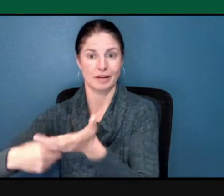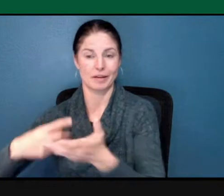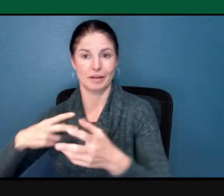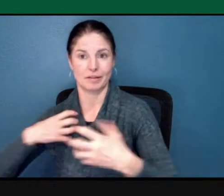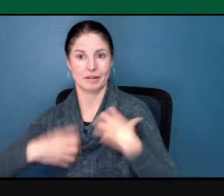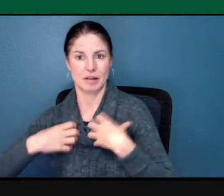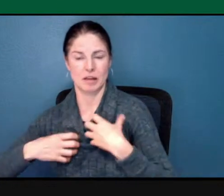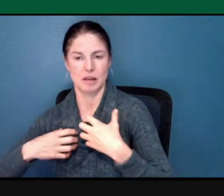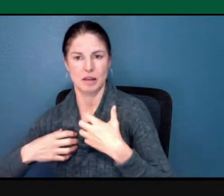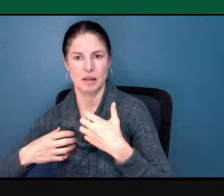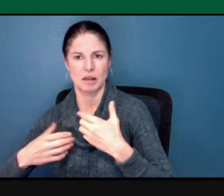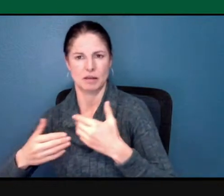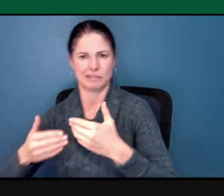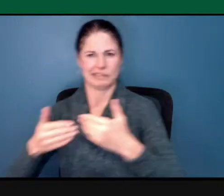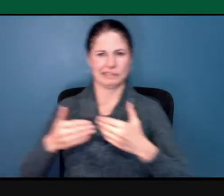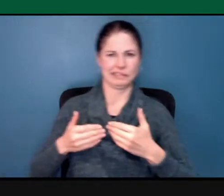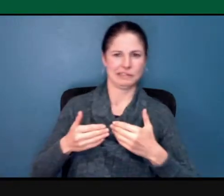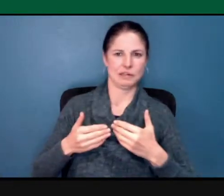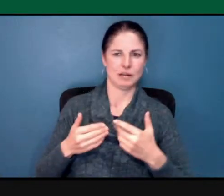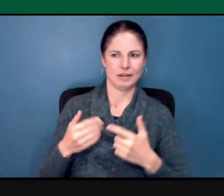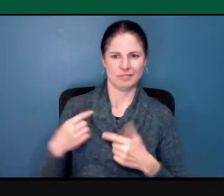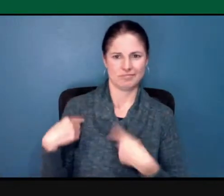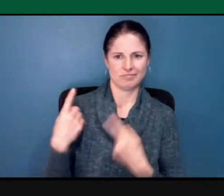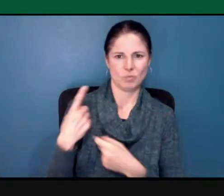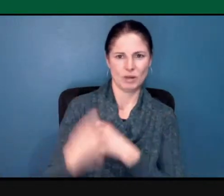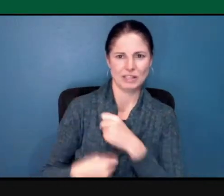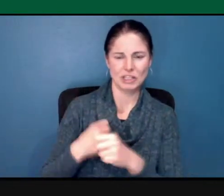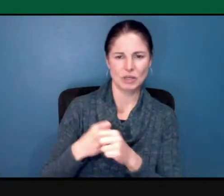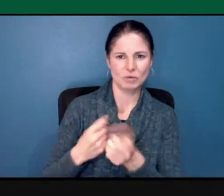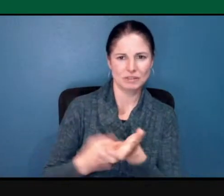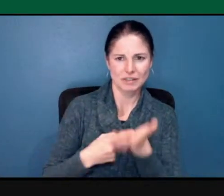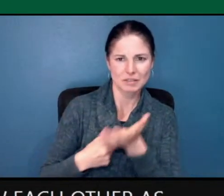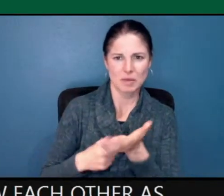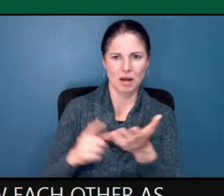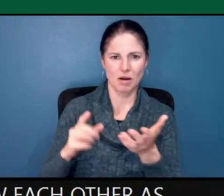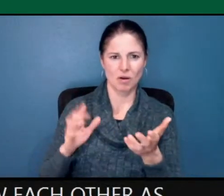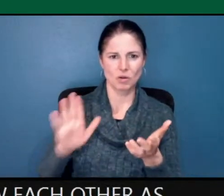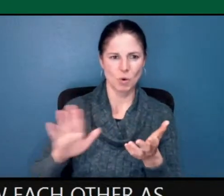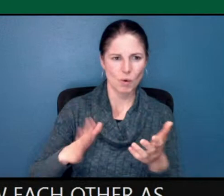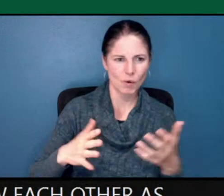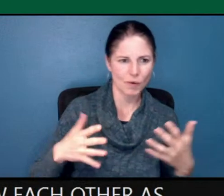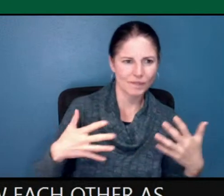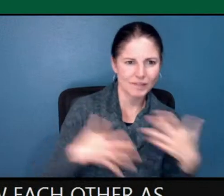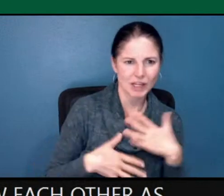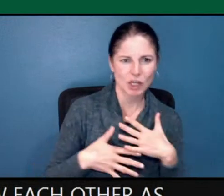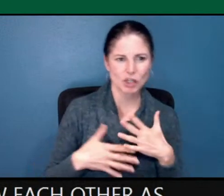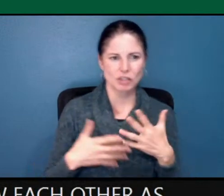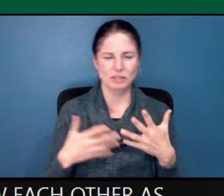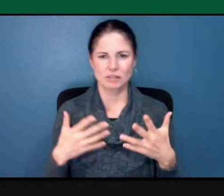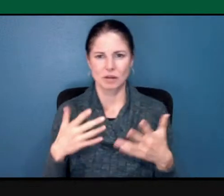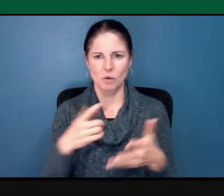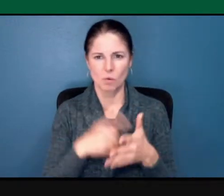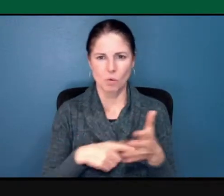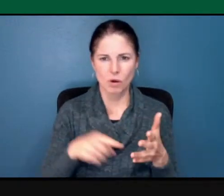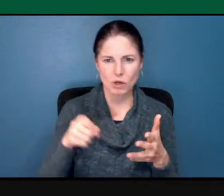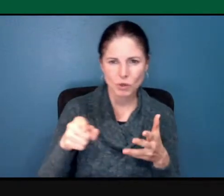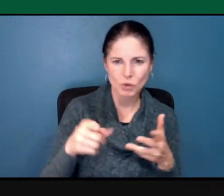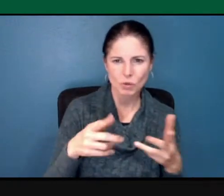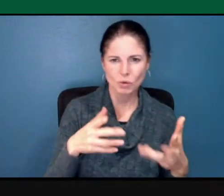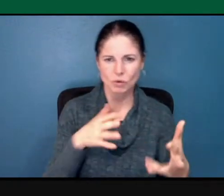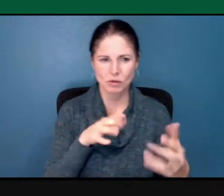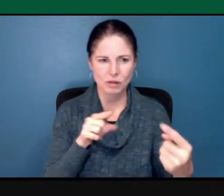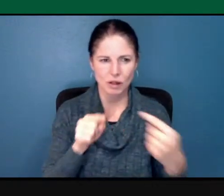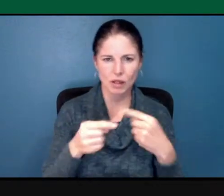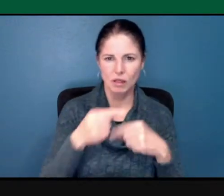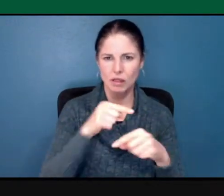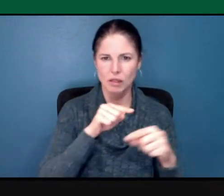What are your fears? What are your concerns? What stresses you out about being a mom or a wife or this or that before we brought up the uncomfortable? Because then